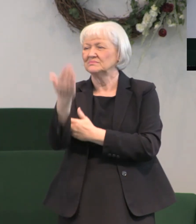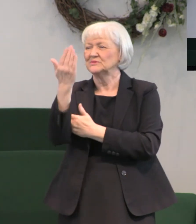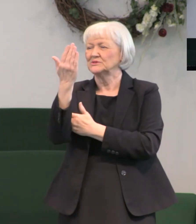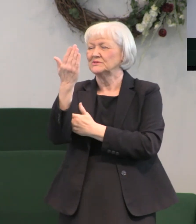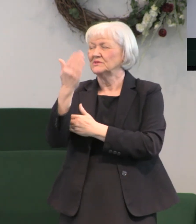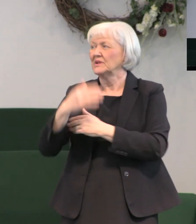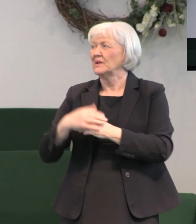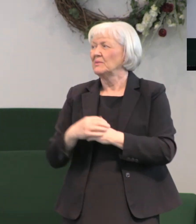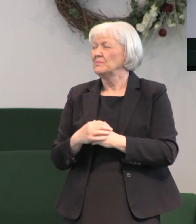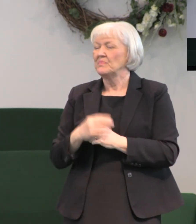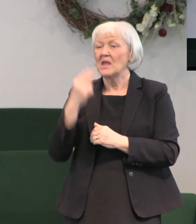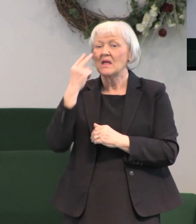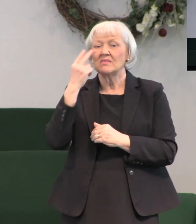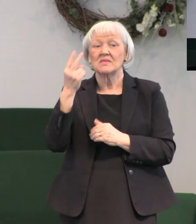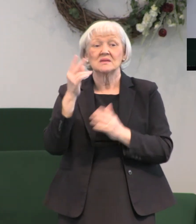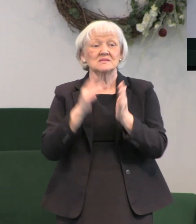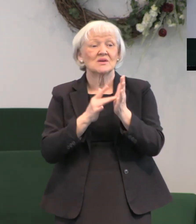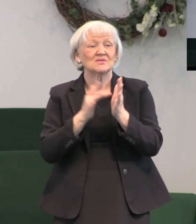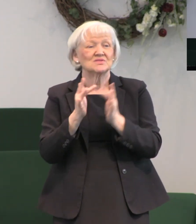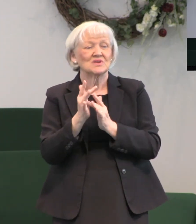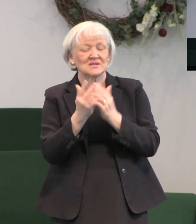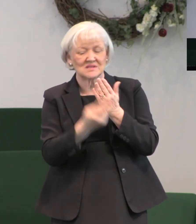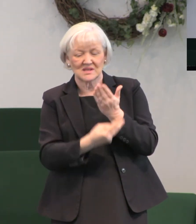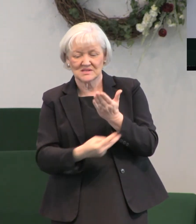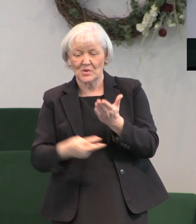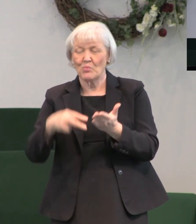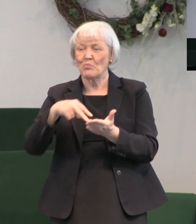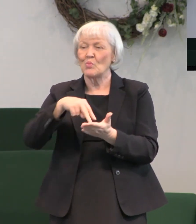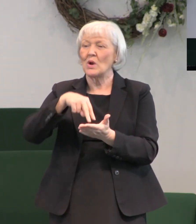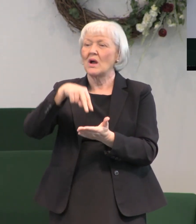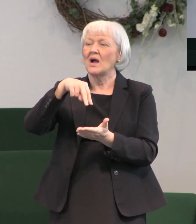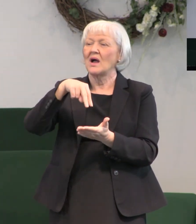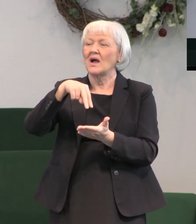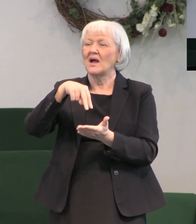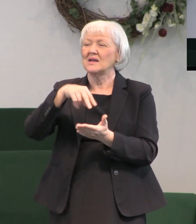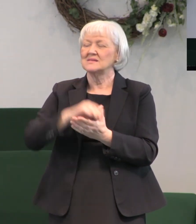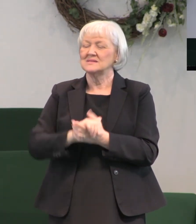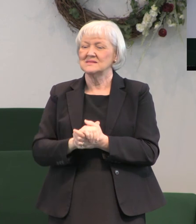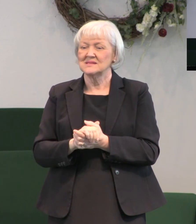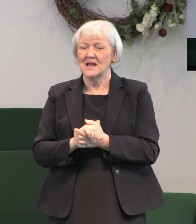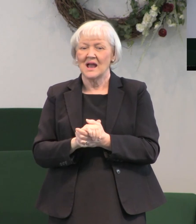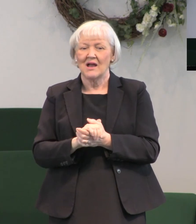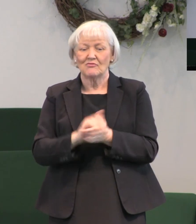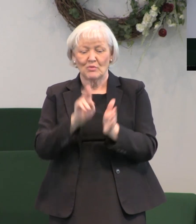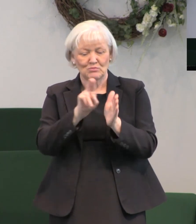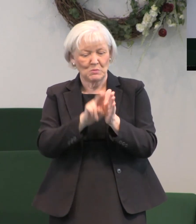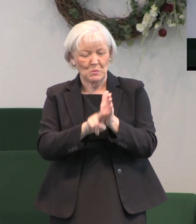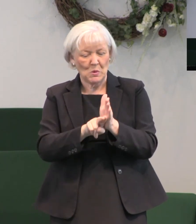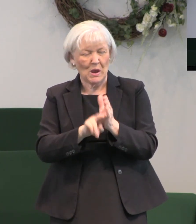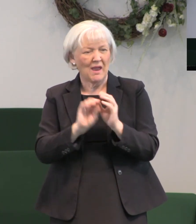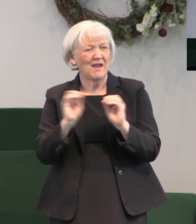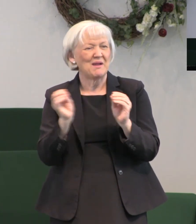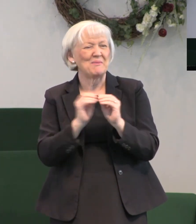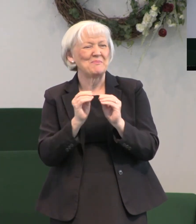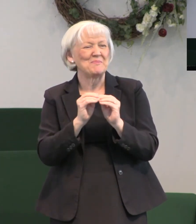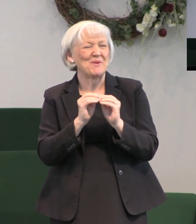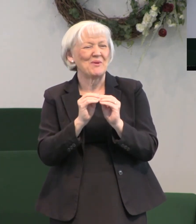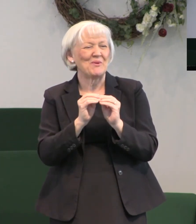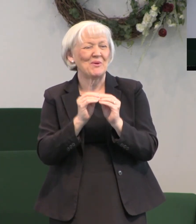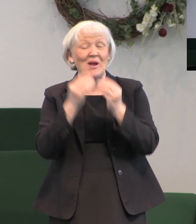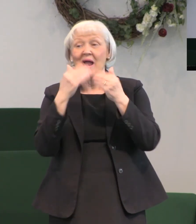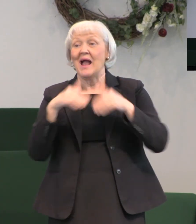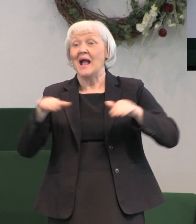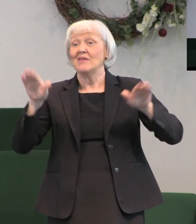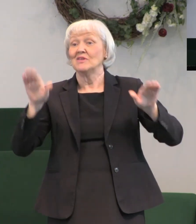they saw Jesus rise out of that grave and the angels rolled the stone